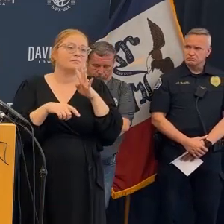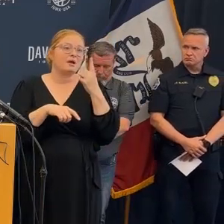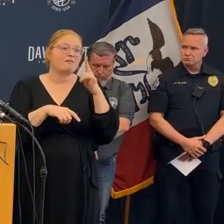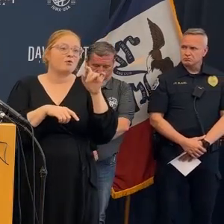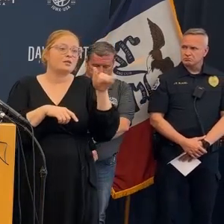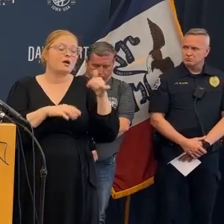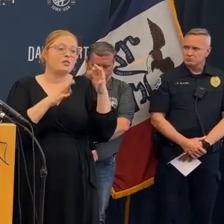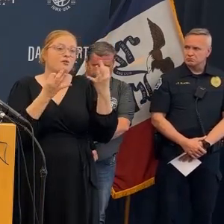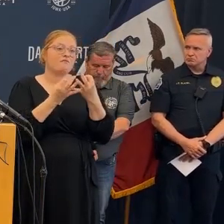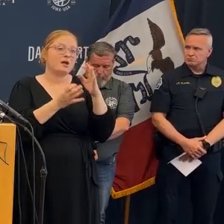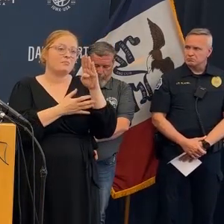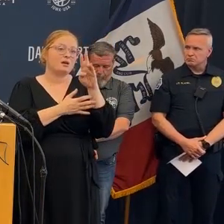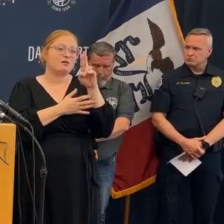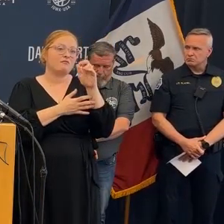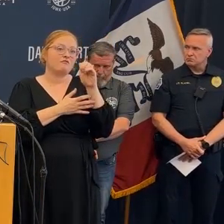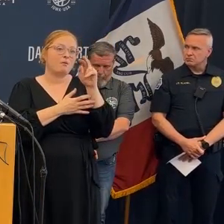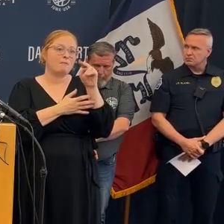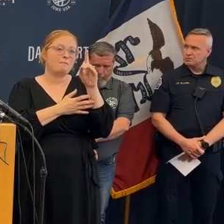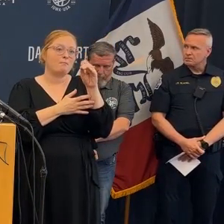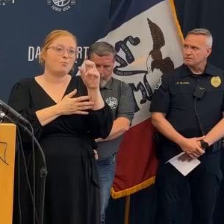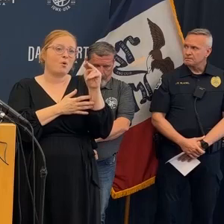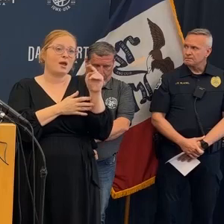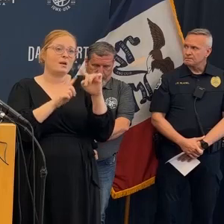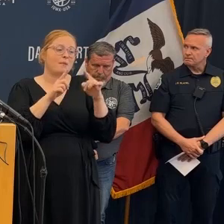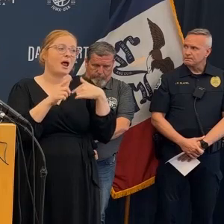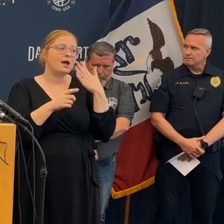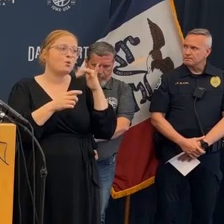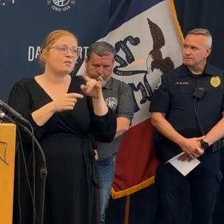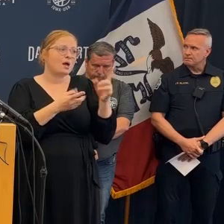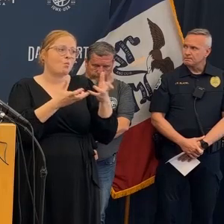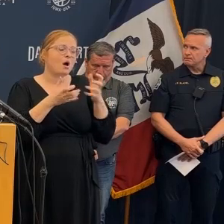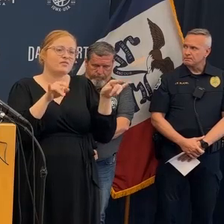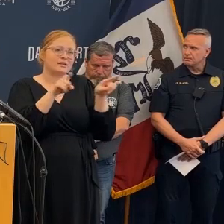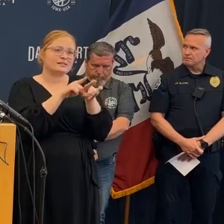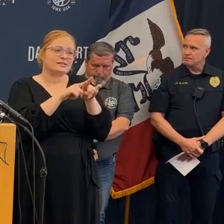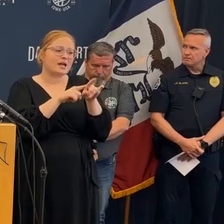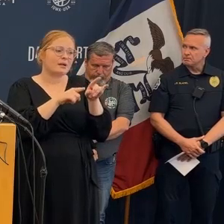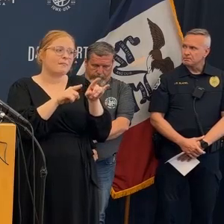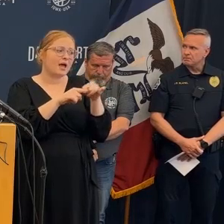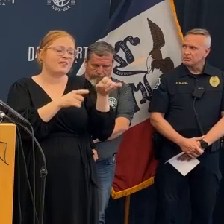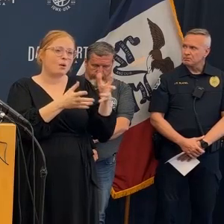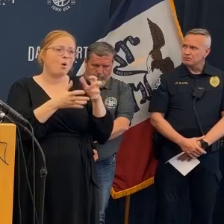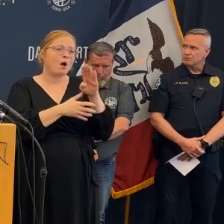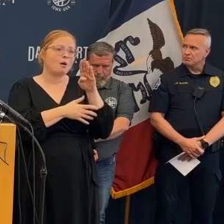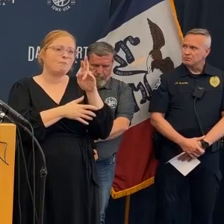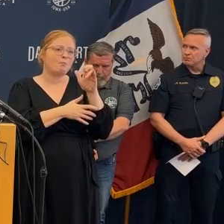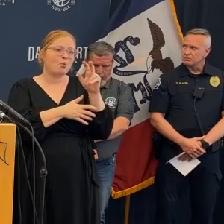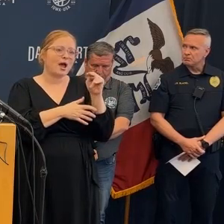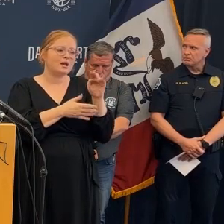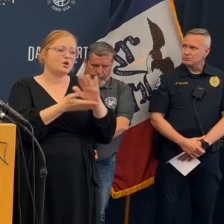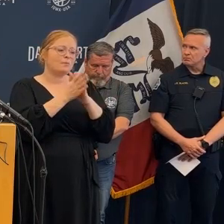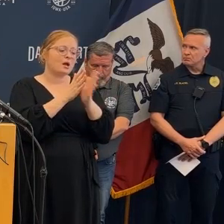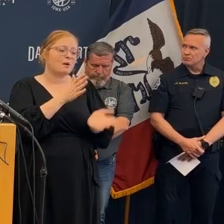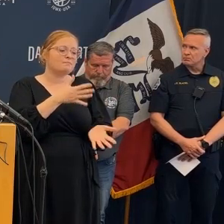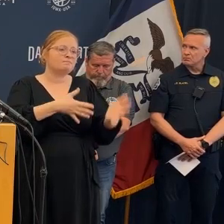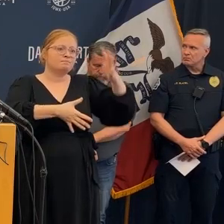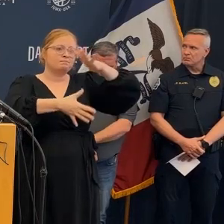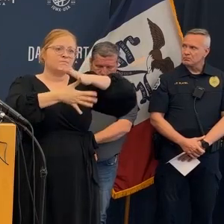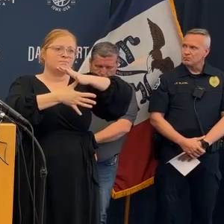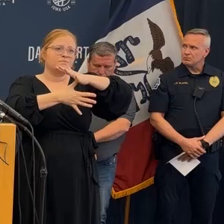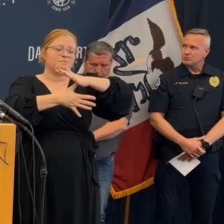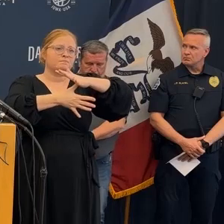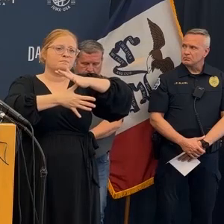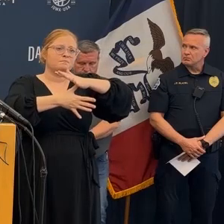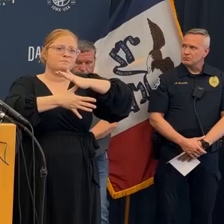situation you know but what we ultimately want is them to find and recover